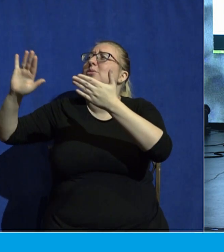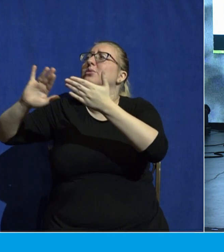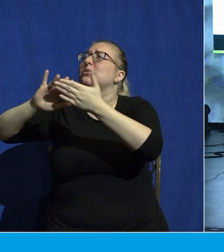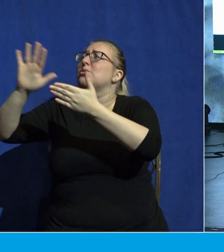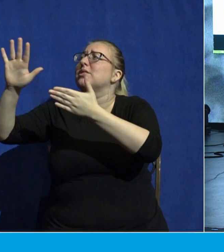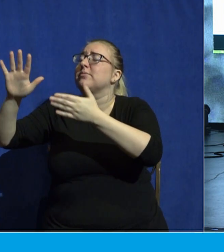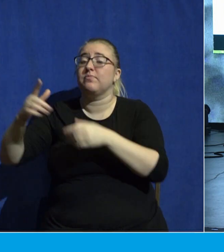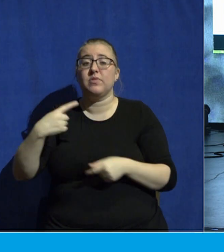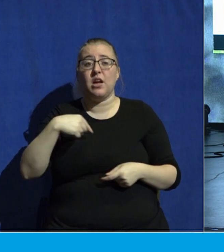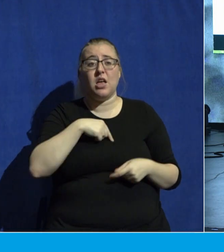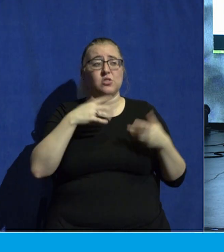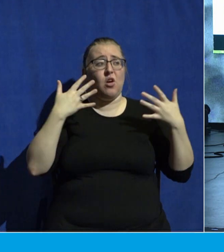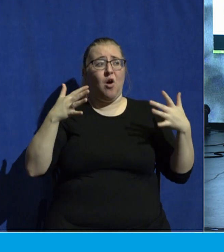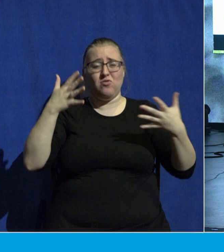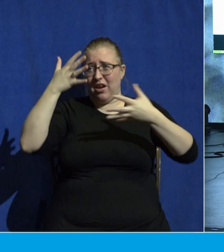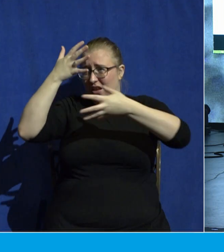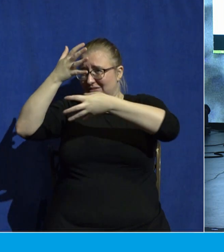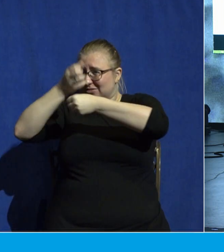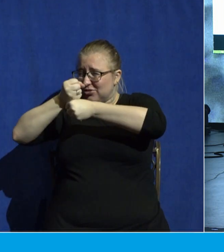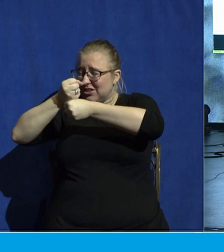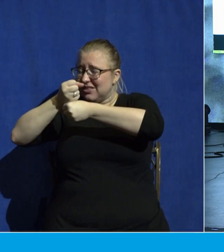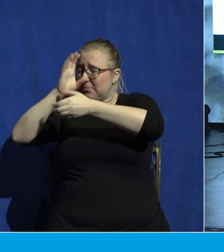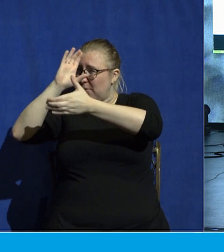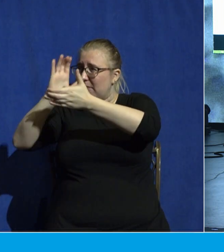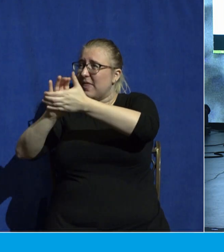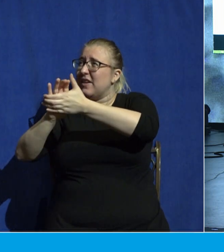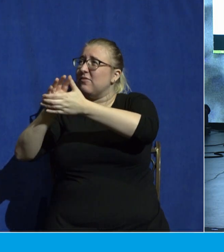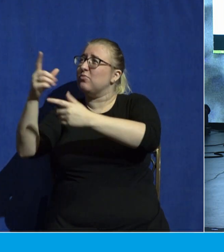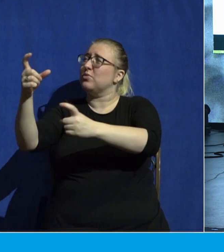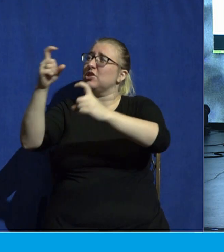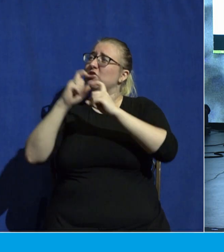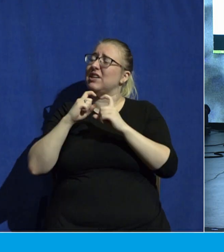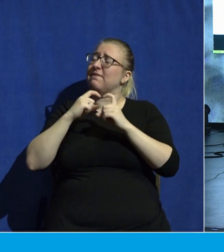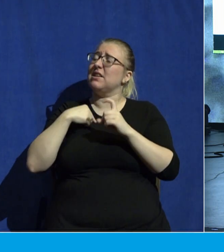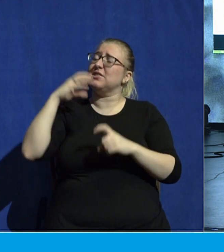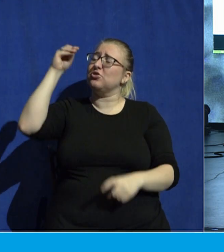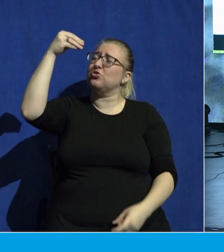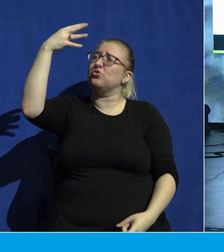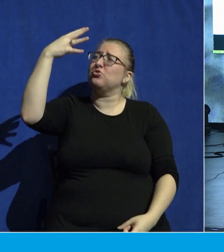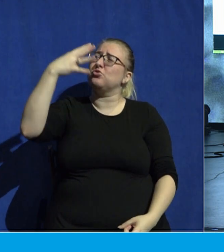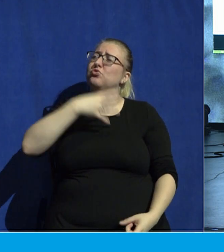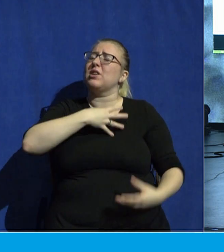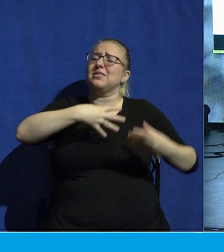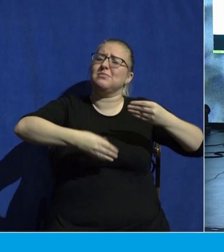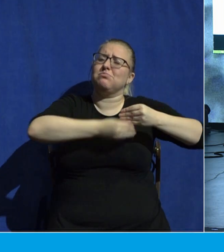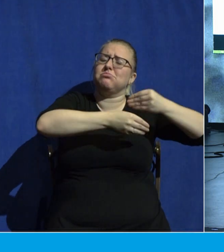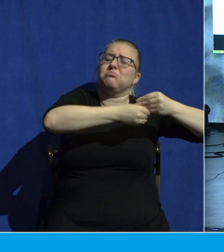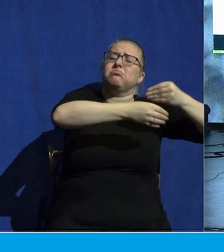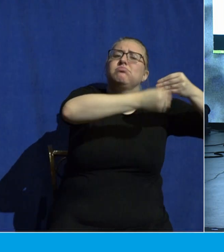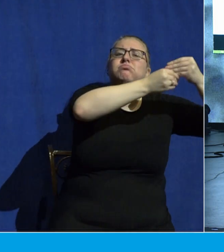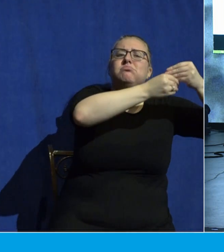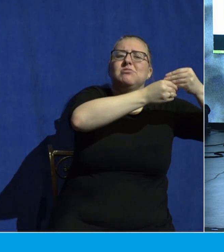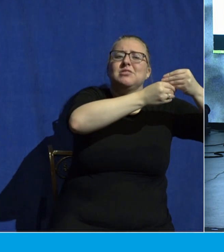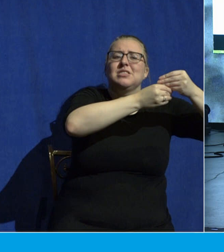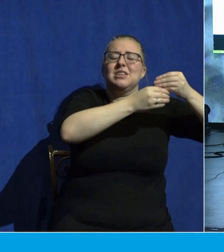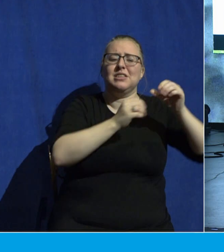would you give us the grace and the mercy the grace upon grace to live out the